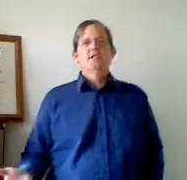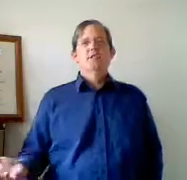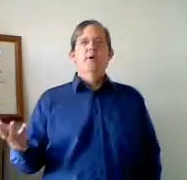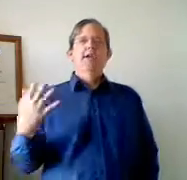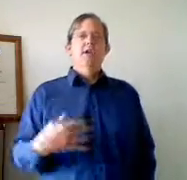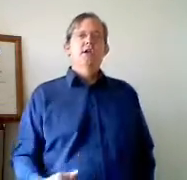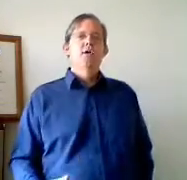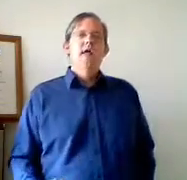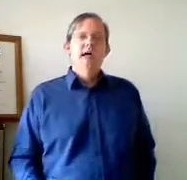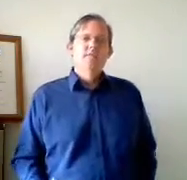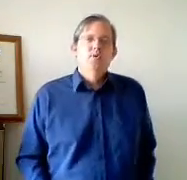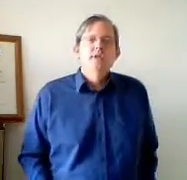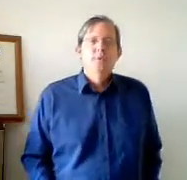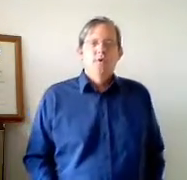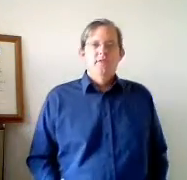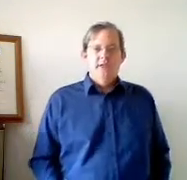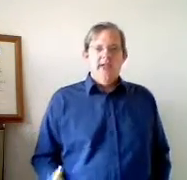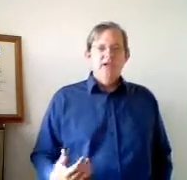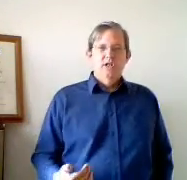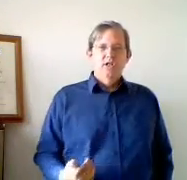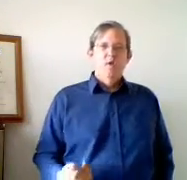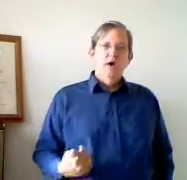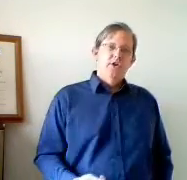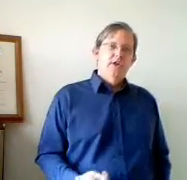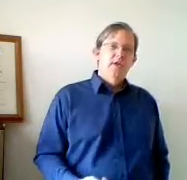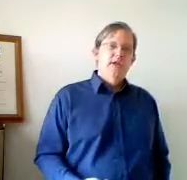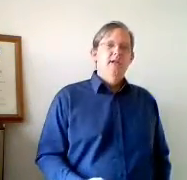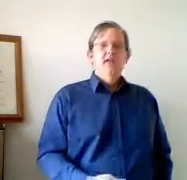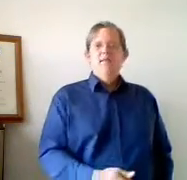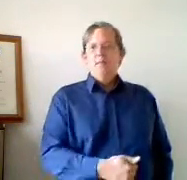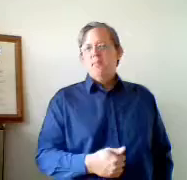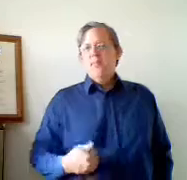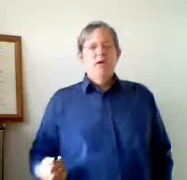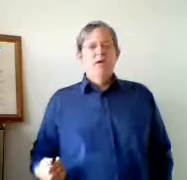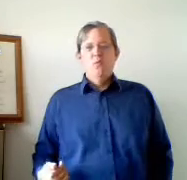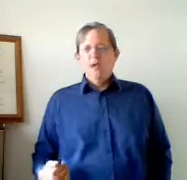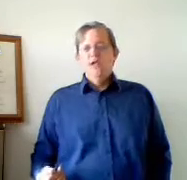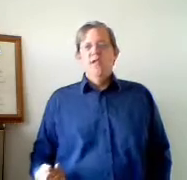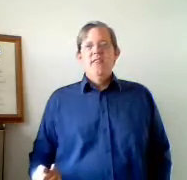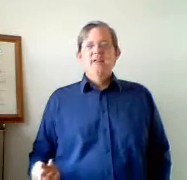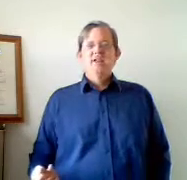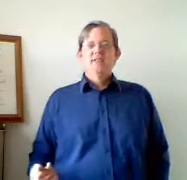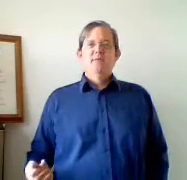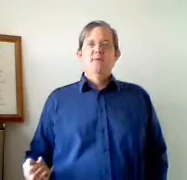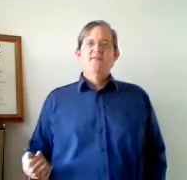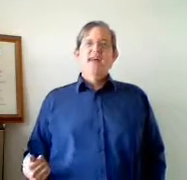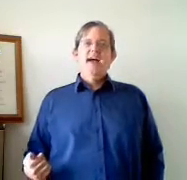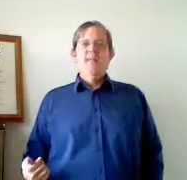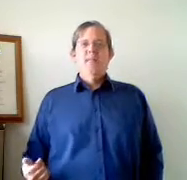to ring you and it's really important that you actually look at what you're doing from the point in which that customer finally